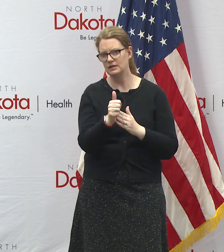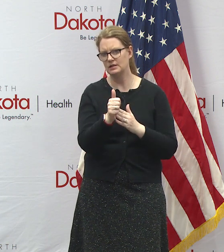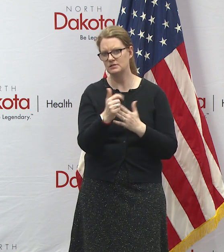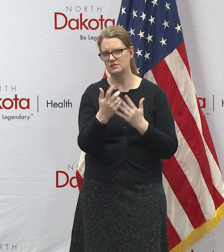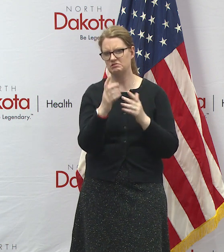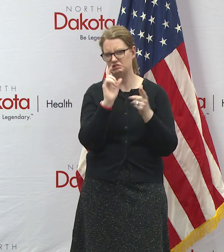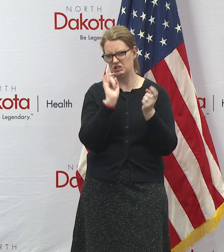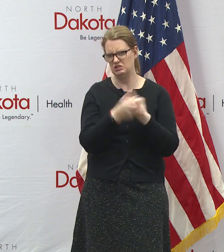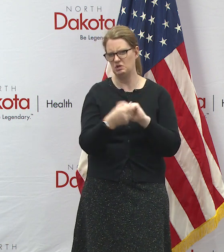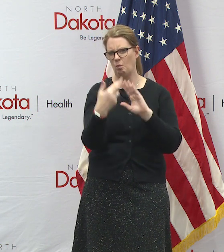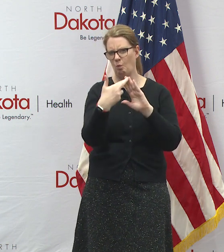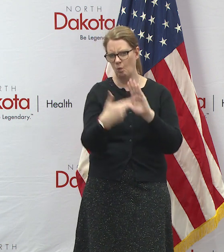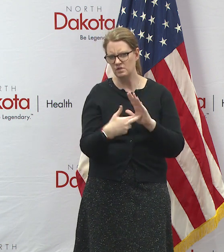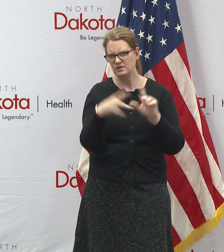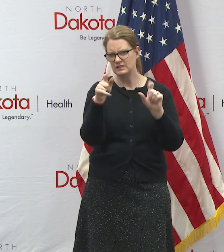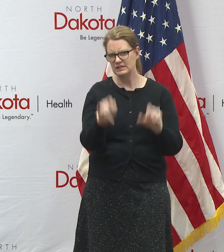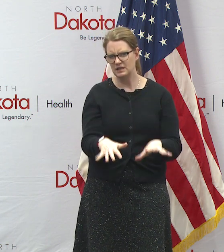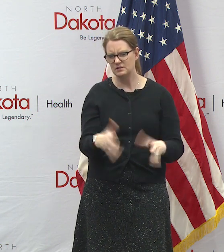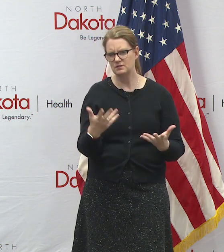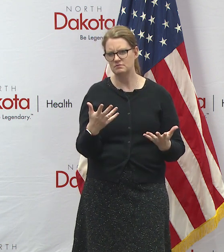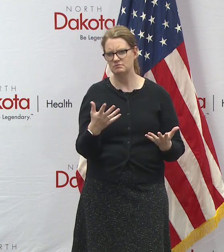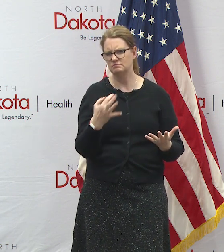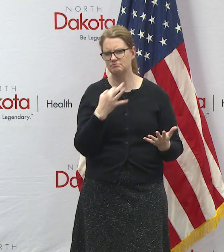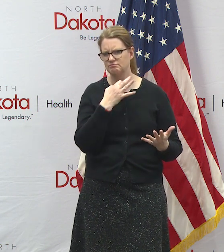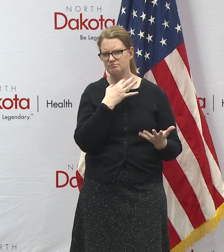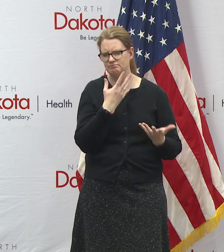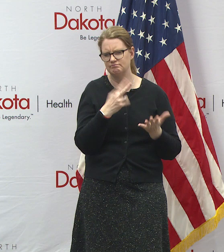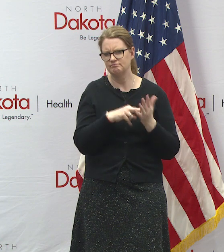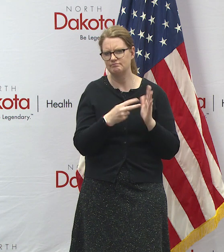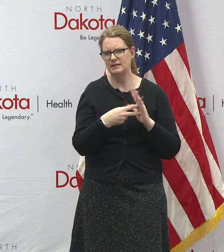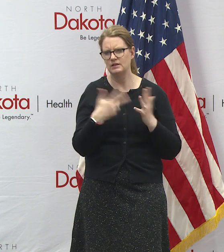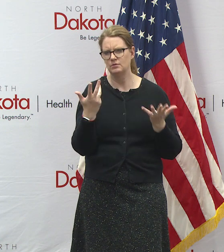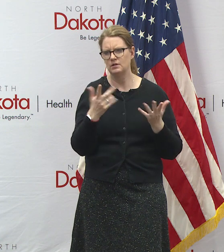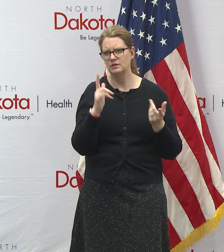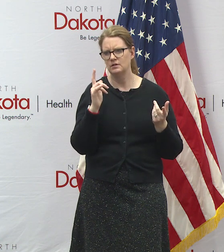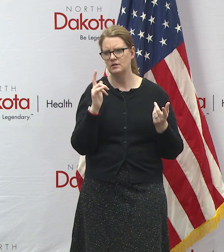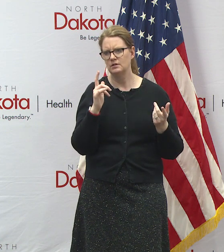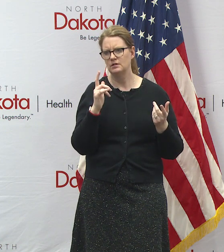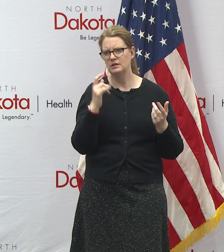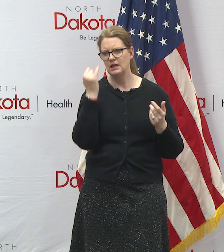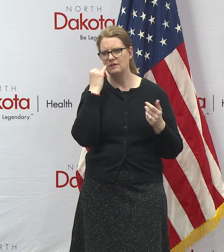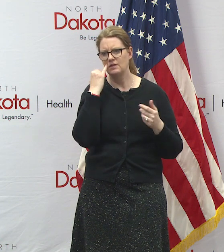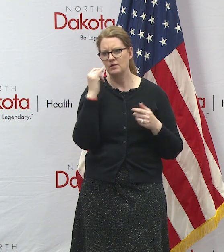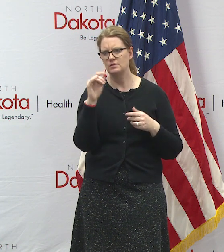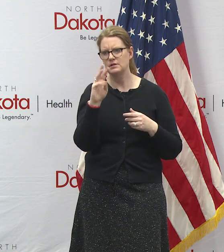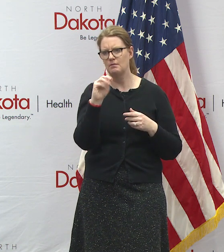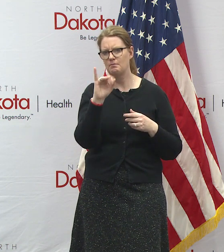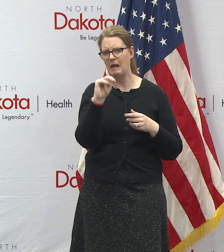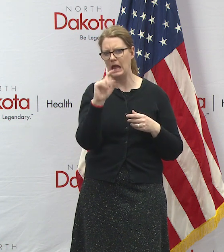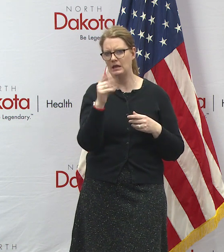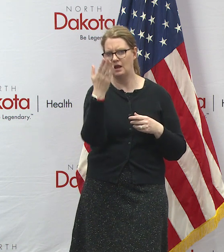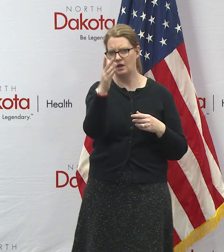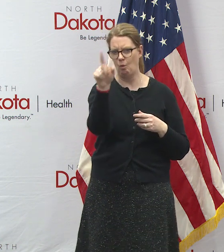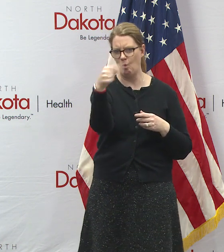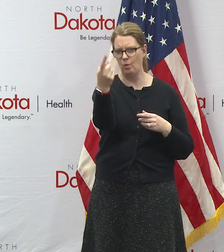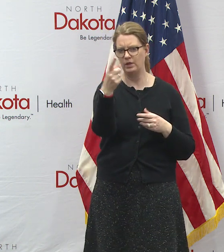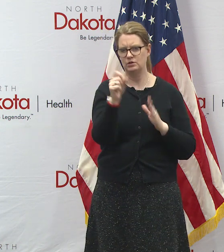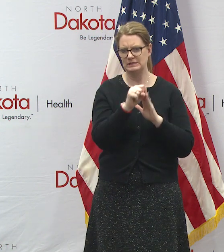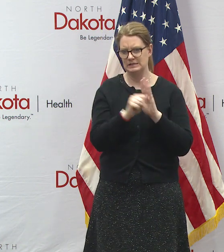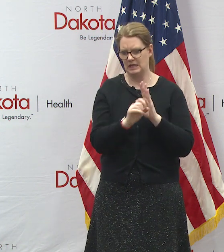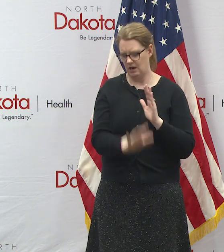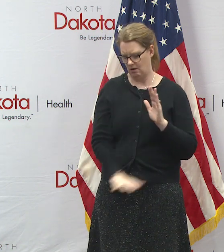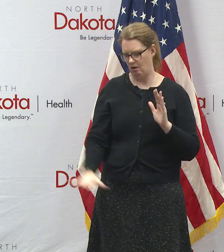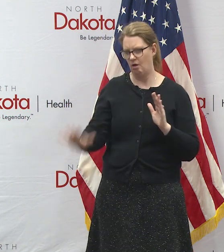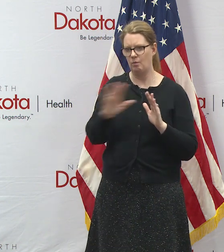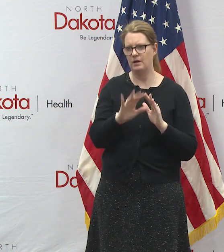people and he was just we were curious what that what those guidelines were being changed to and if that was just a minot thing or if it was statewide uh